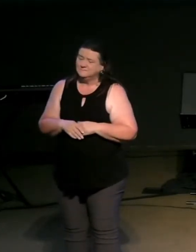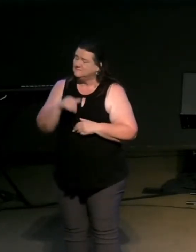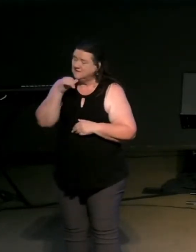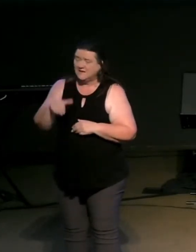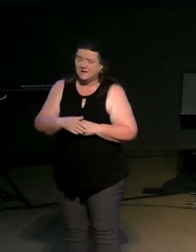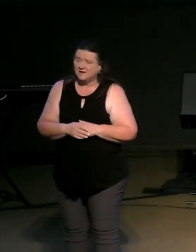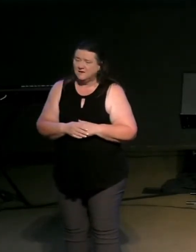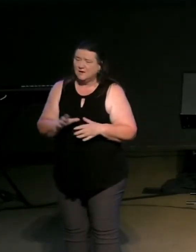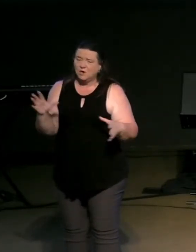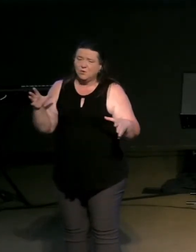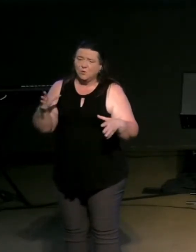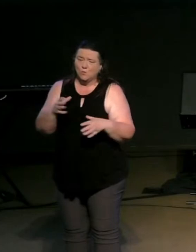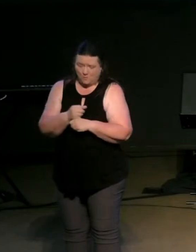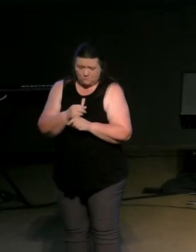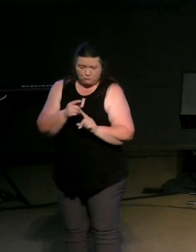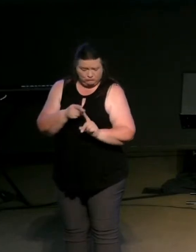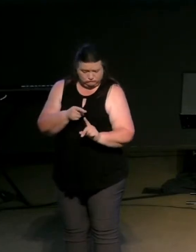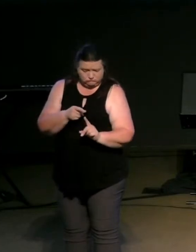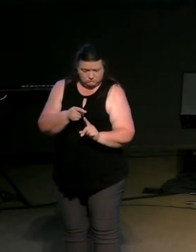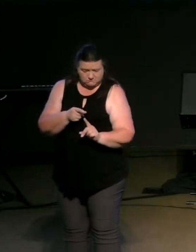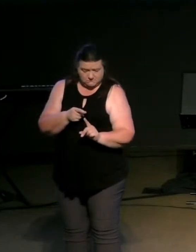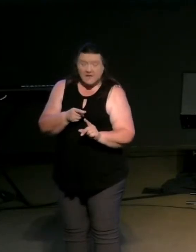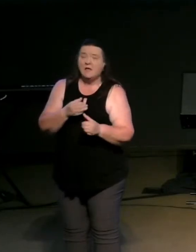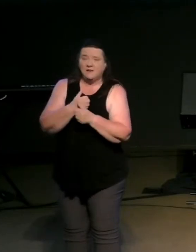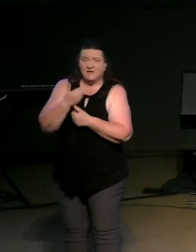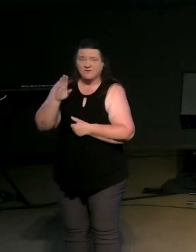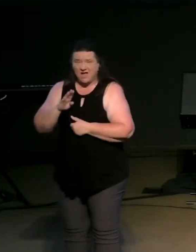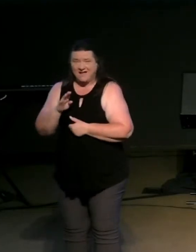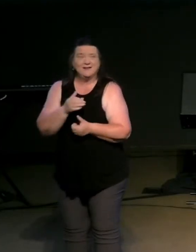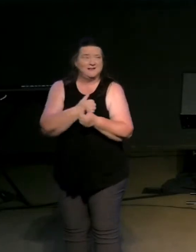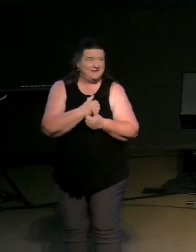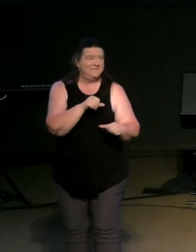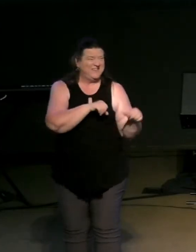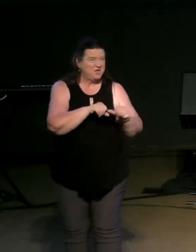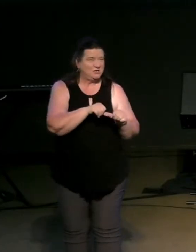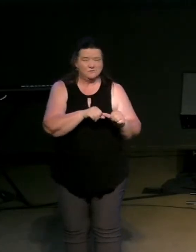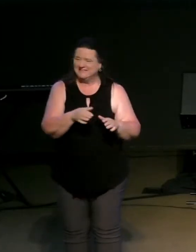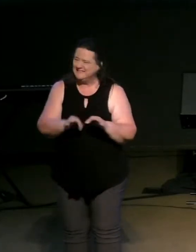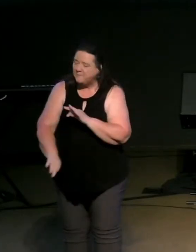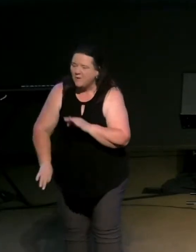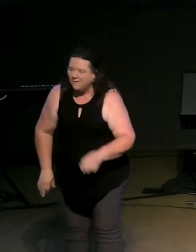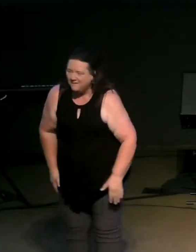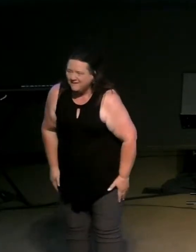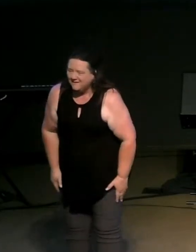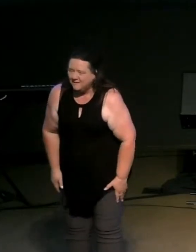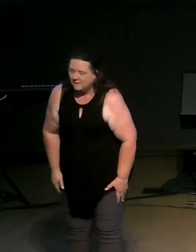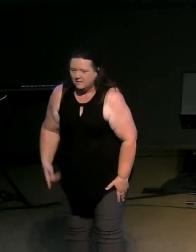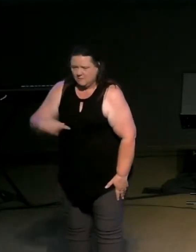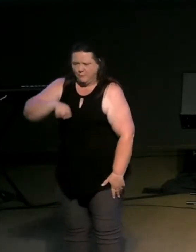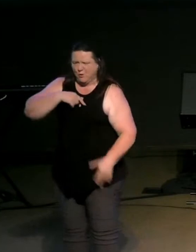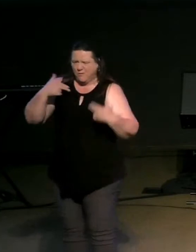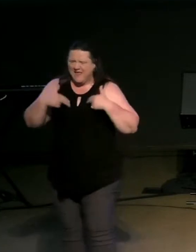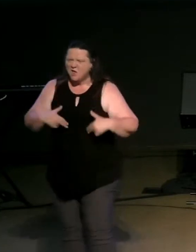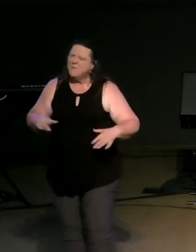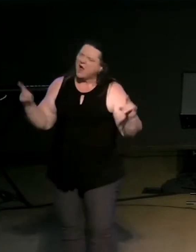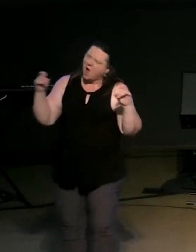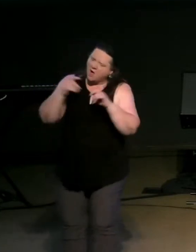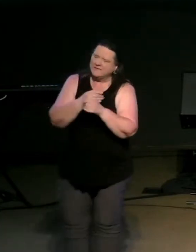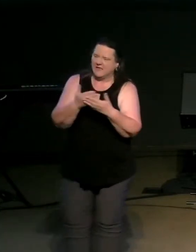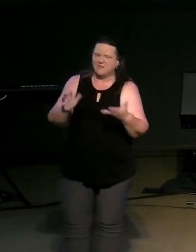they reduced to two simple principles love god love others it's that simple but we have complicated things